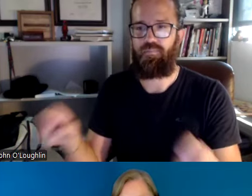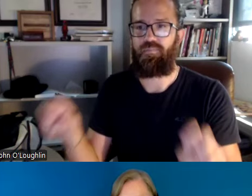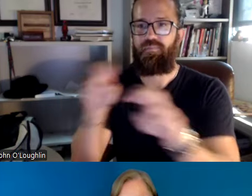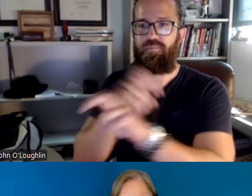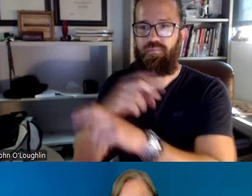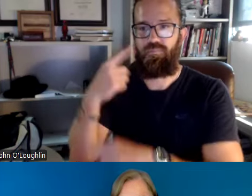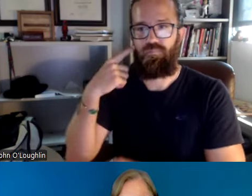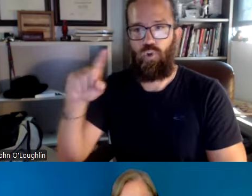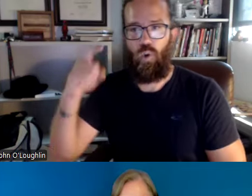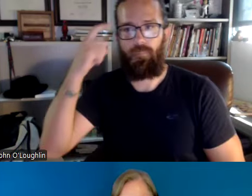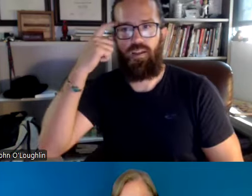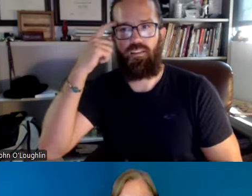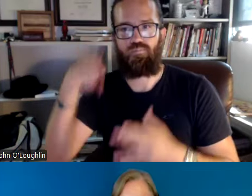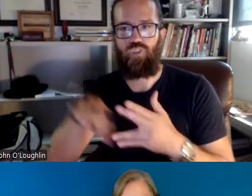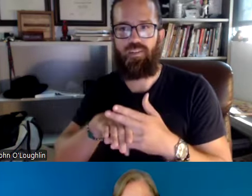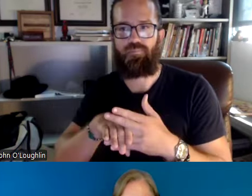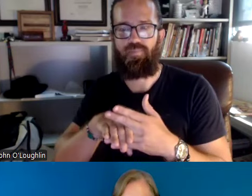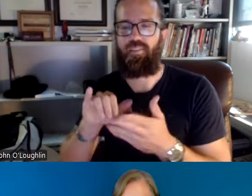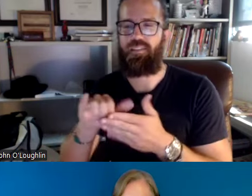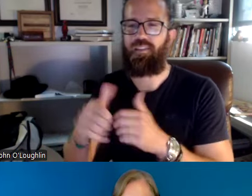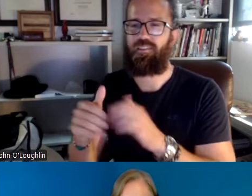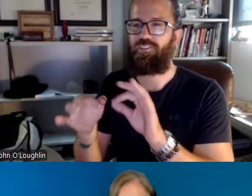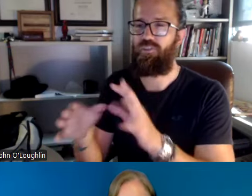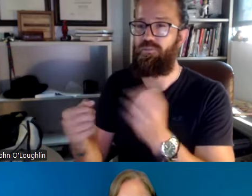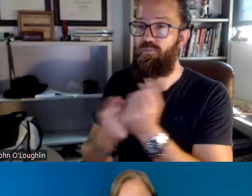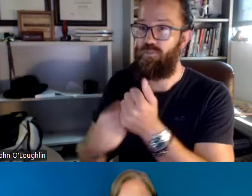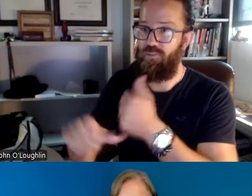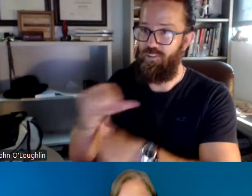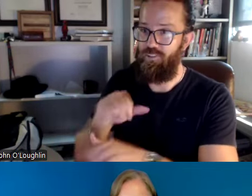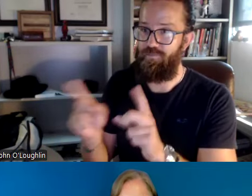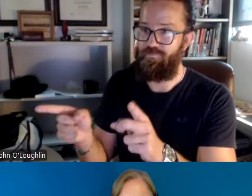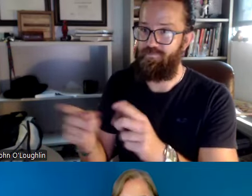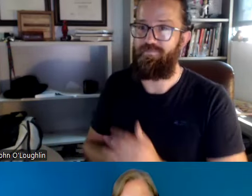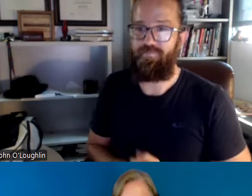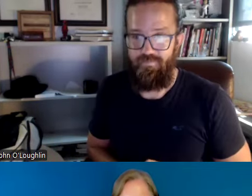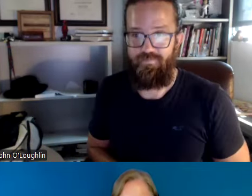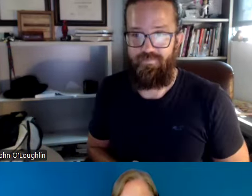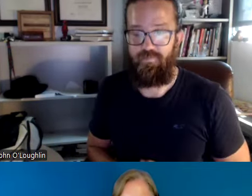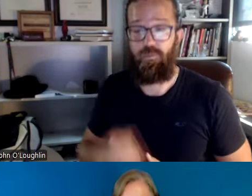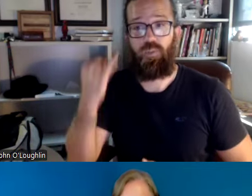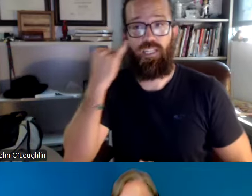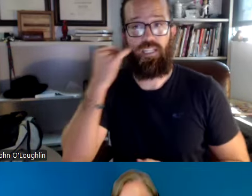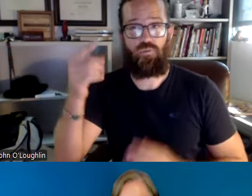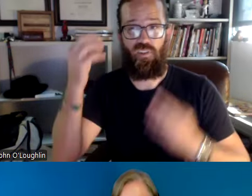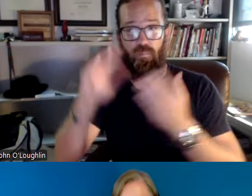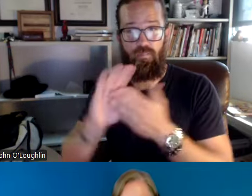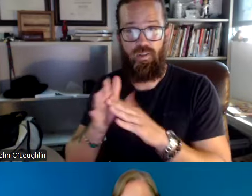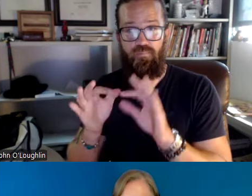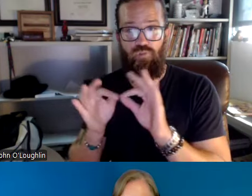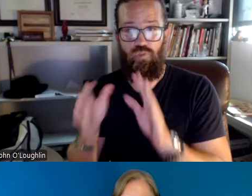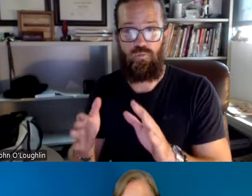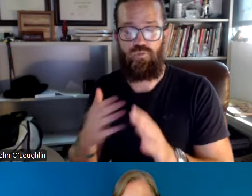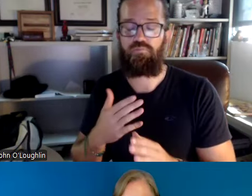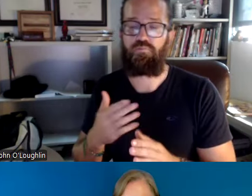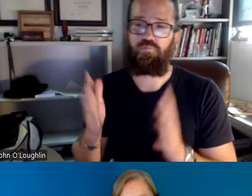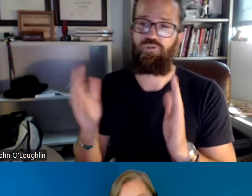We usually continue about 20 minutes before there's a switch of interpreters because they need a mind break. And the interpreters are there to support each other as well.